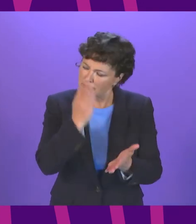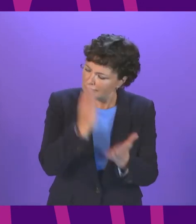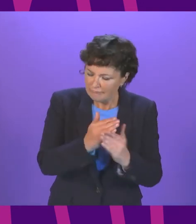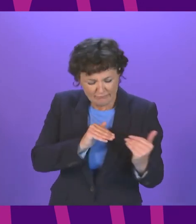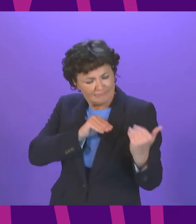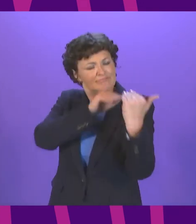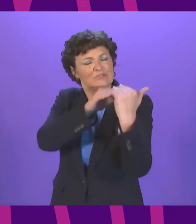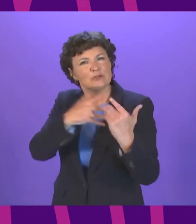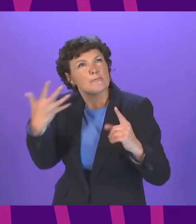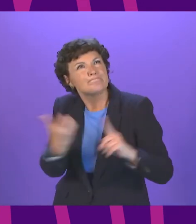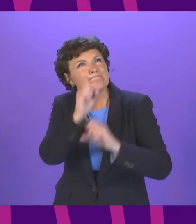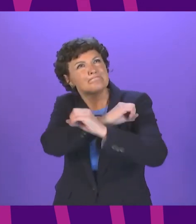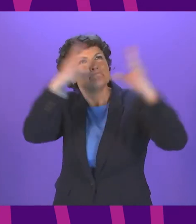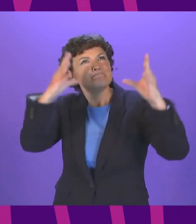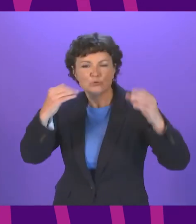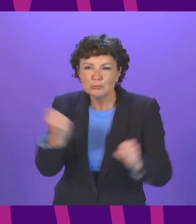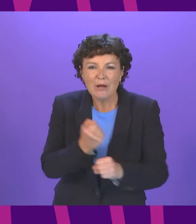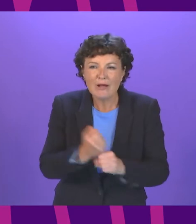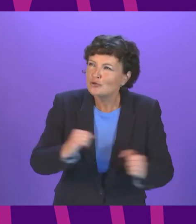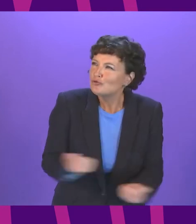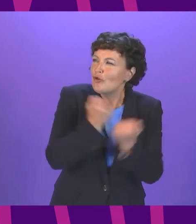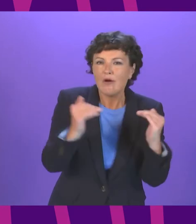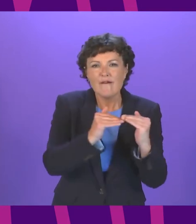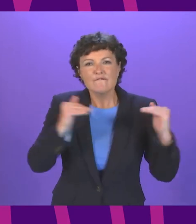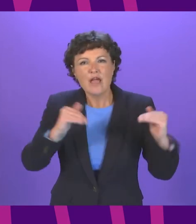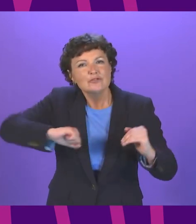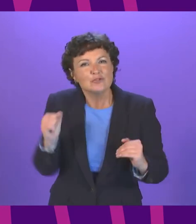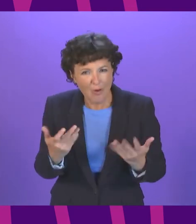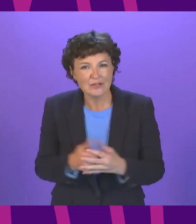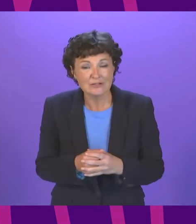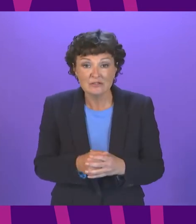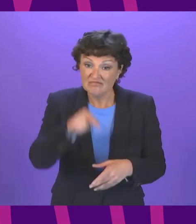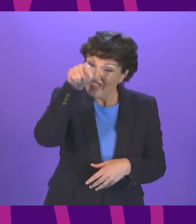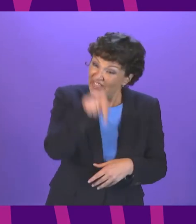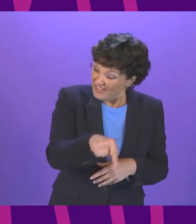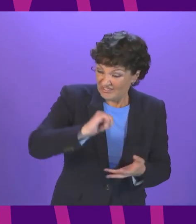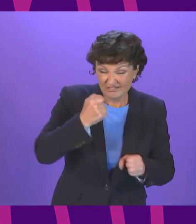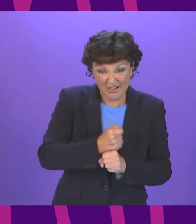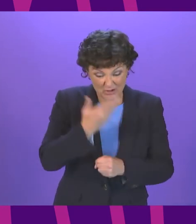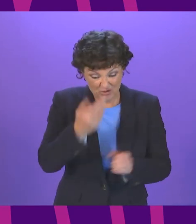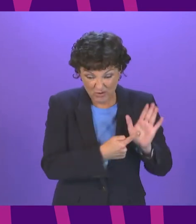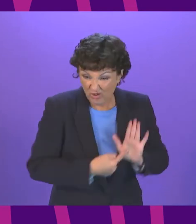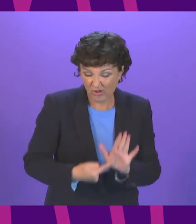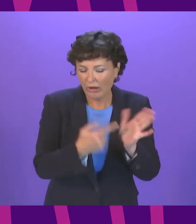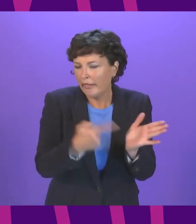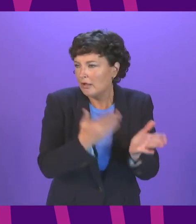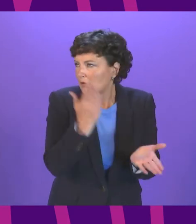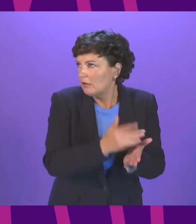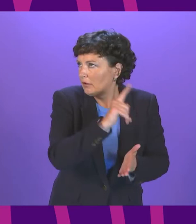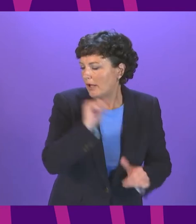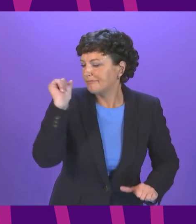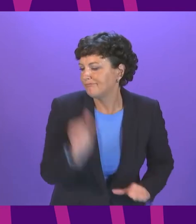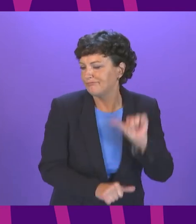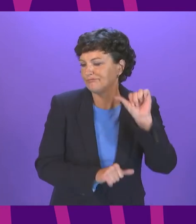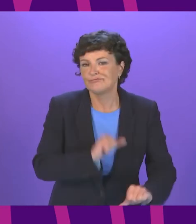stronger Scotland together instead what we have seen in this programme for government is just another example of a pattern that has defined this